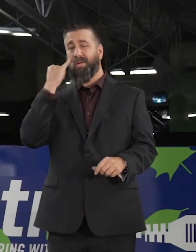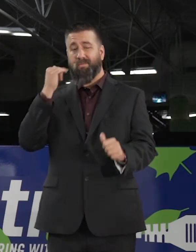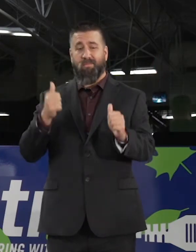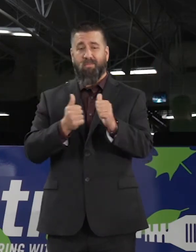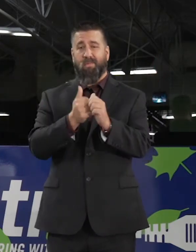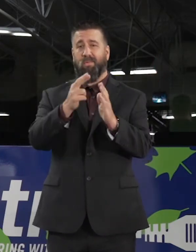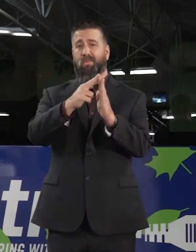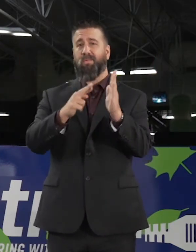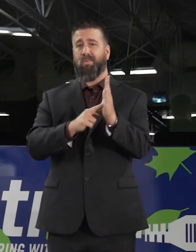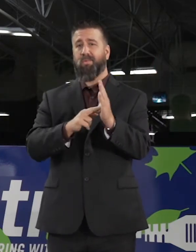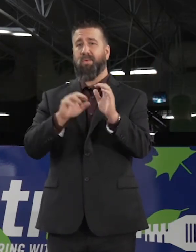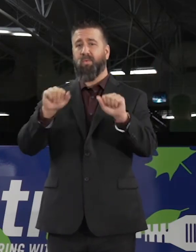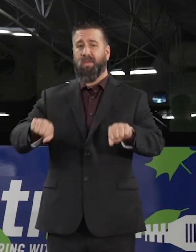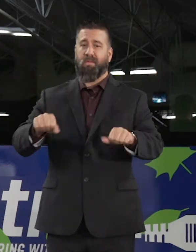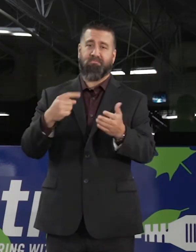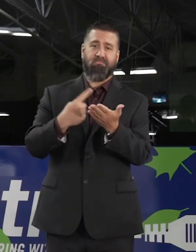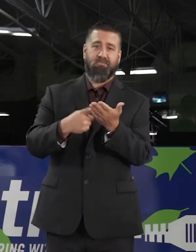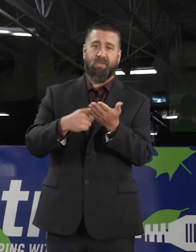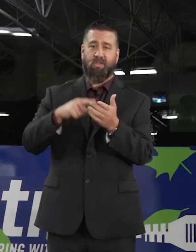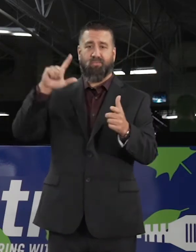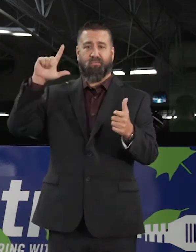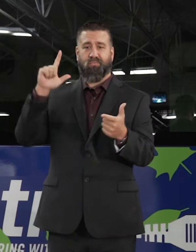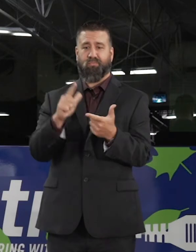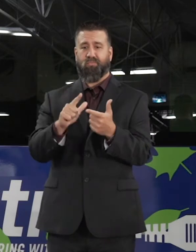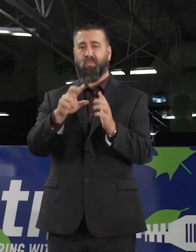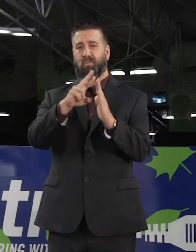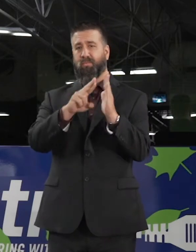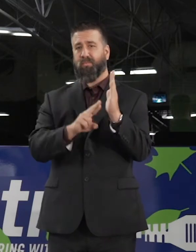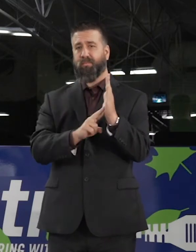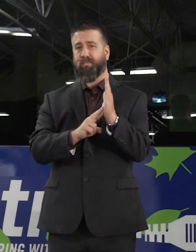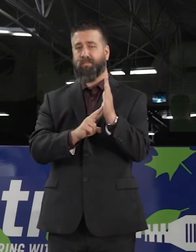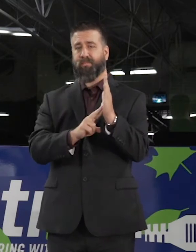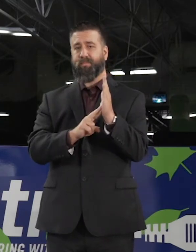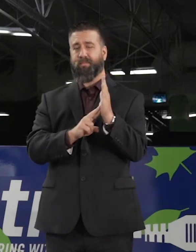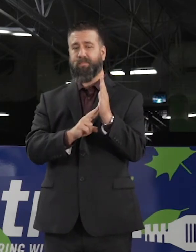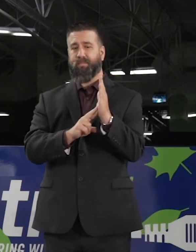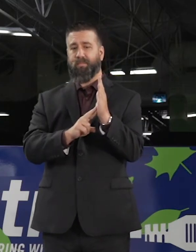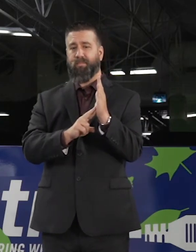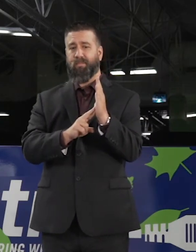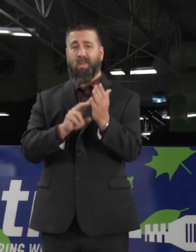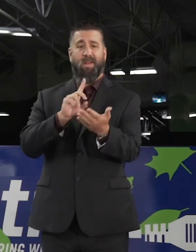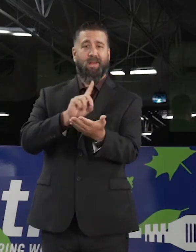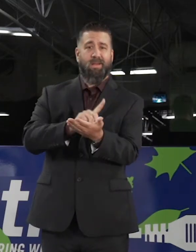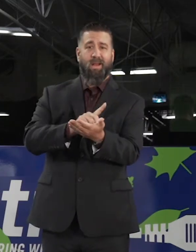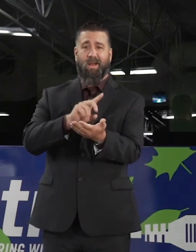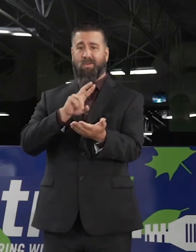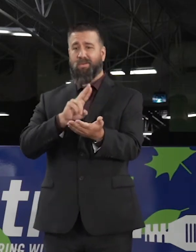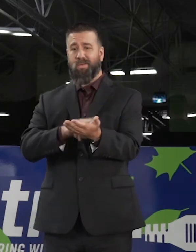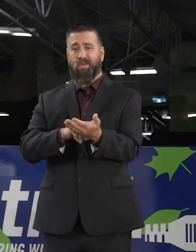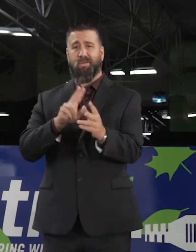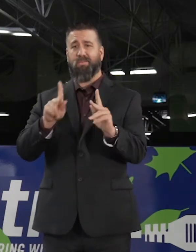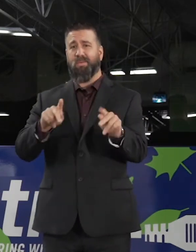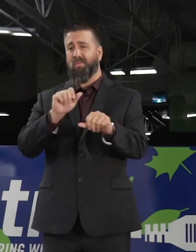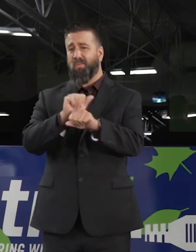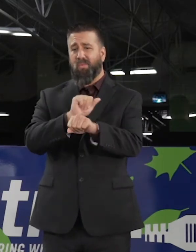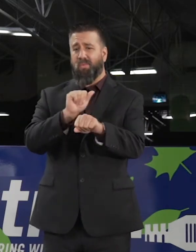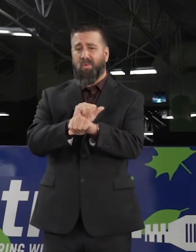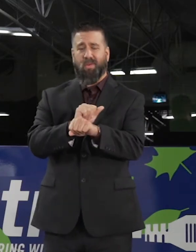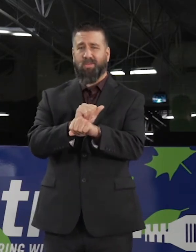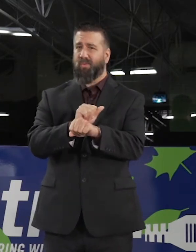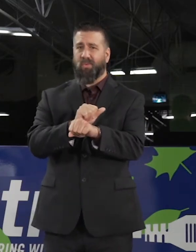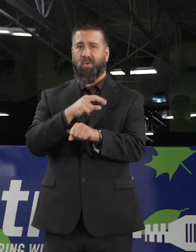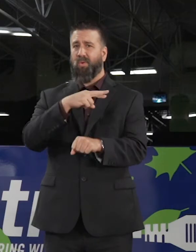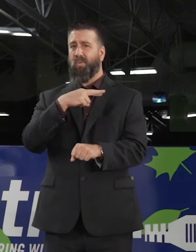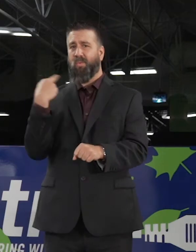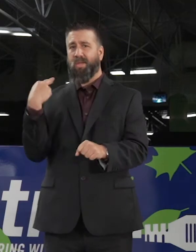some of our public health restrictions. Our frontline workers are at constant risk of catching this virus. And it's